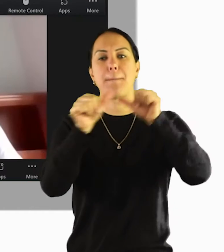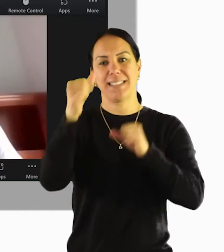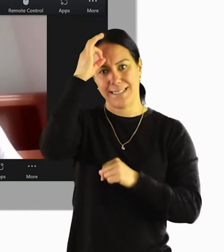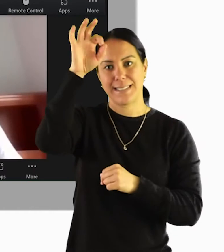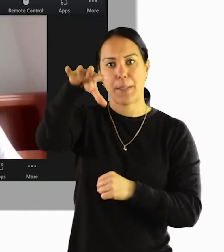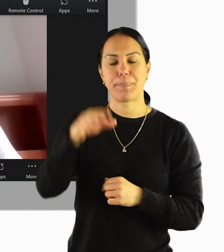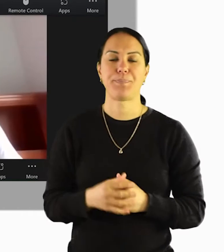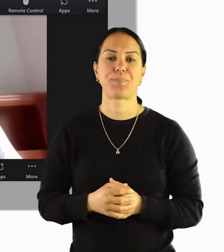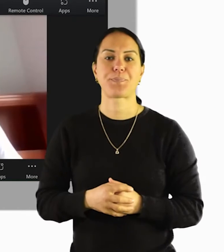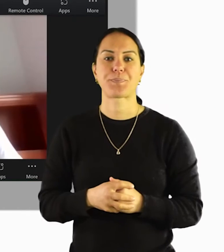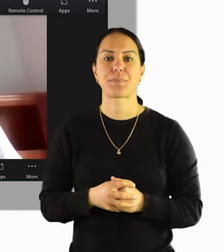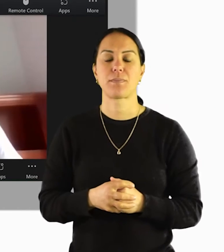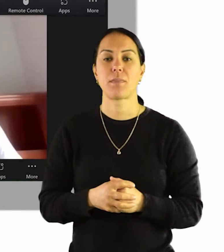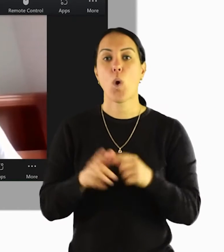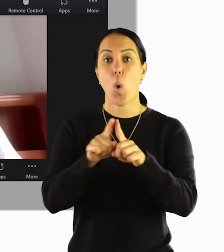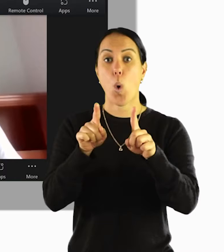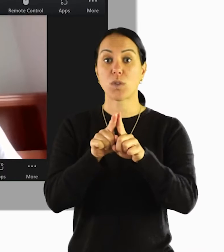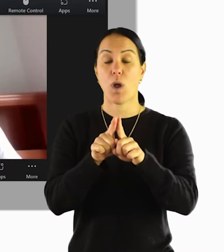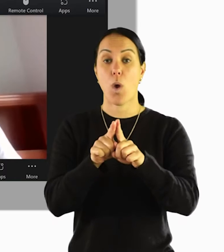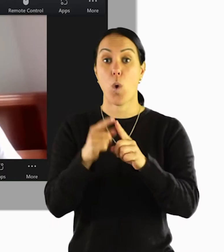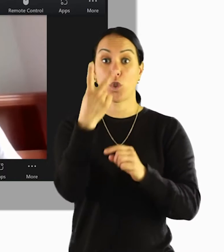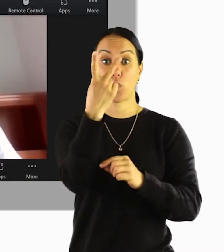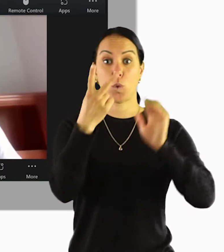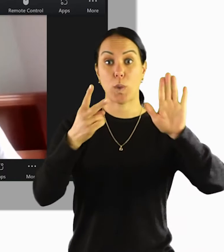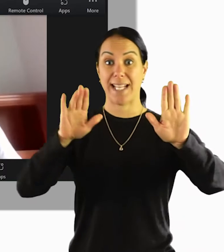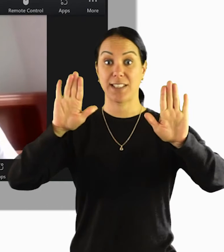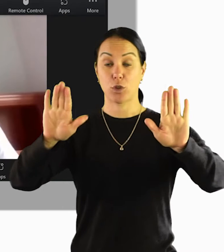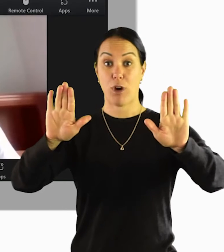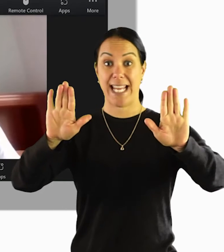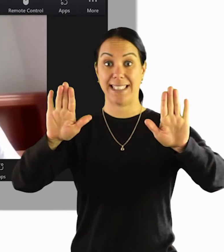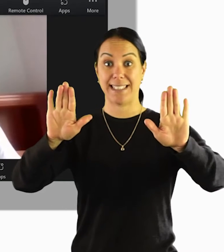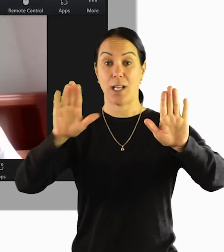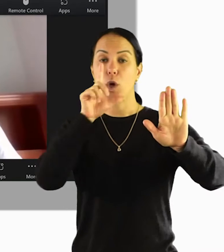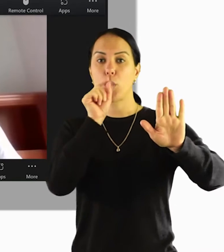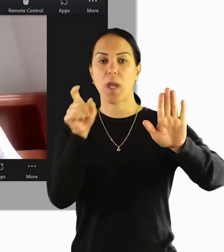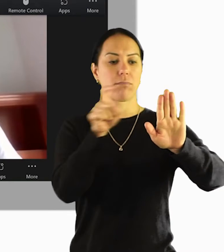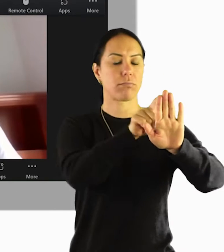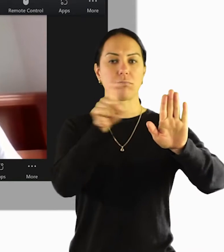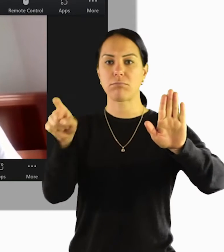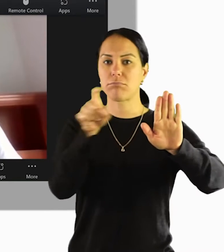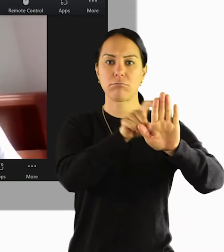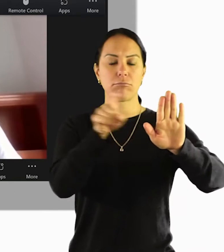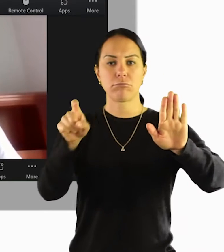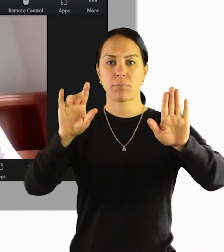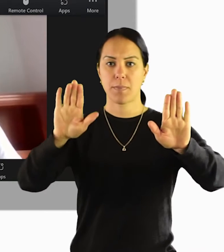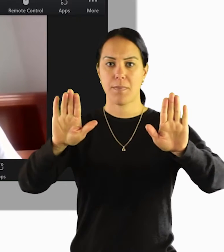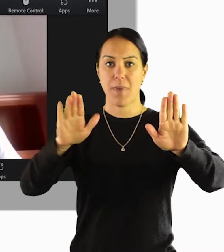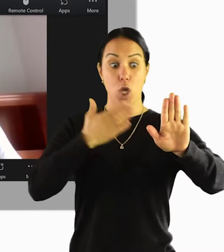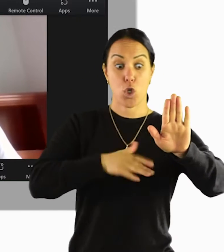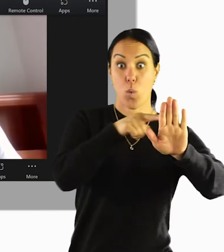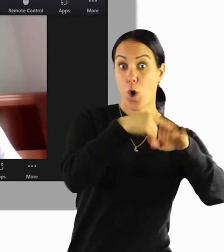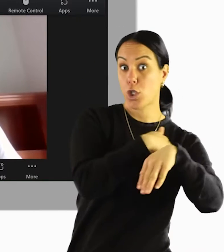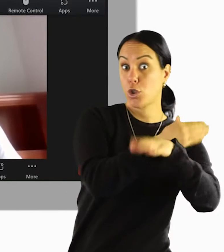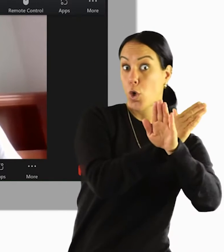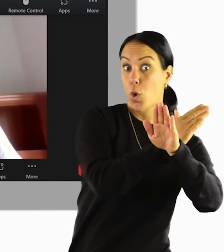thing you can do is you can flip between screens. So, if you have your Rako Rarua training open in another tab, the easiest way